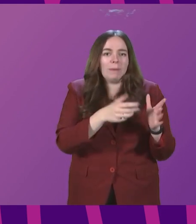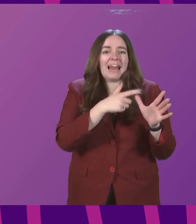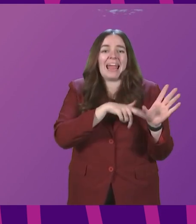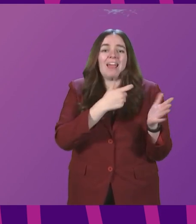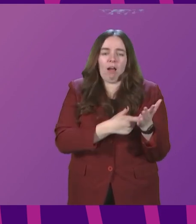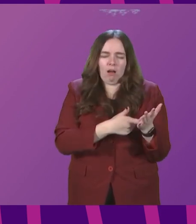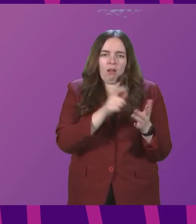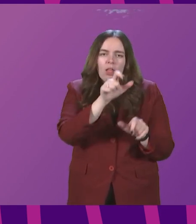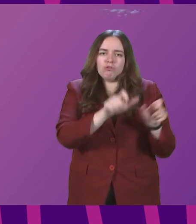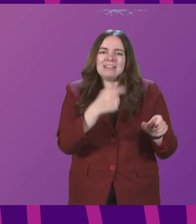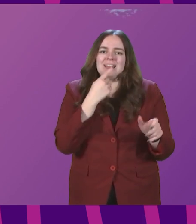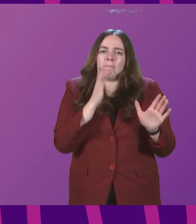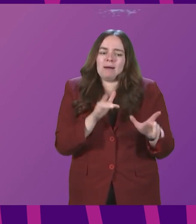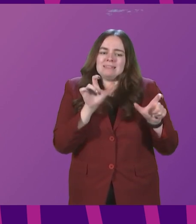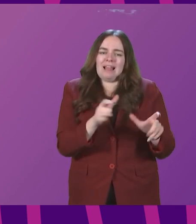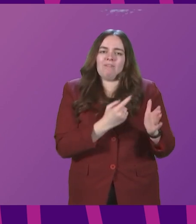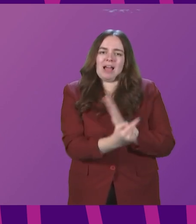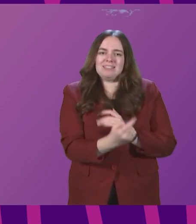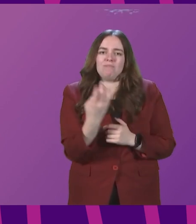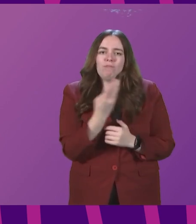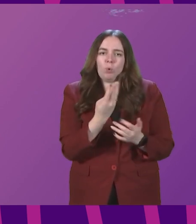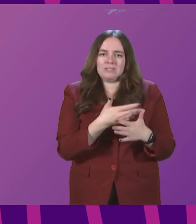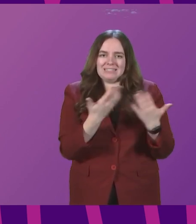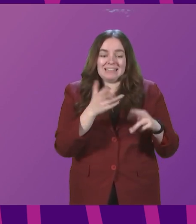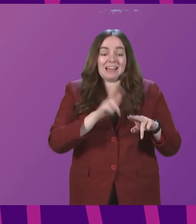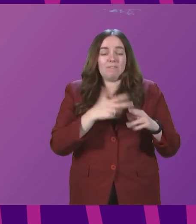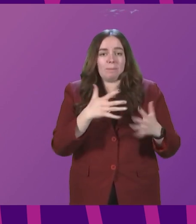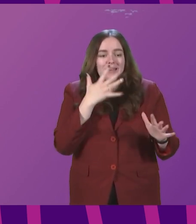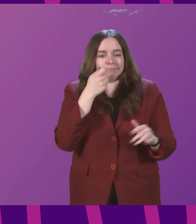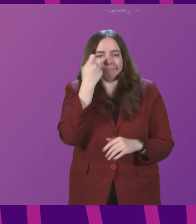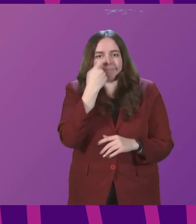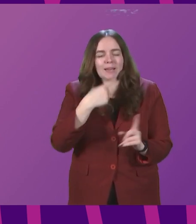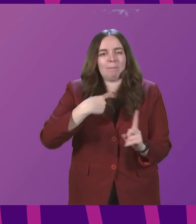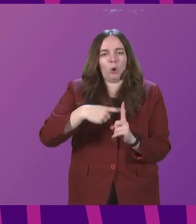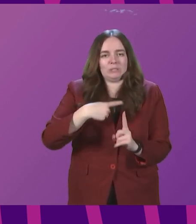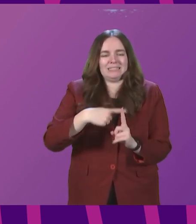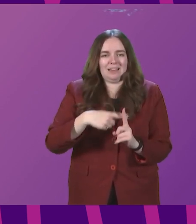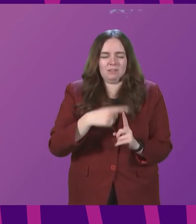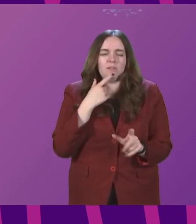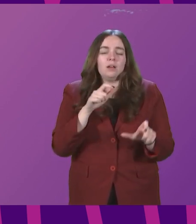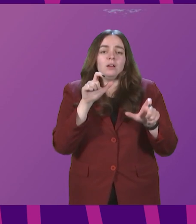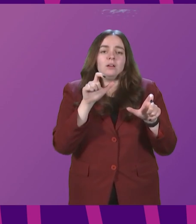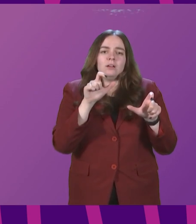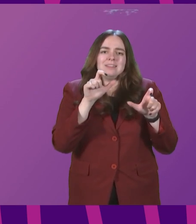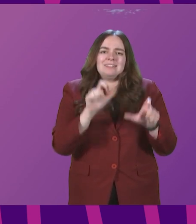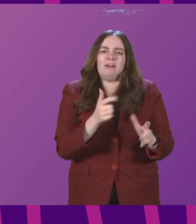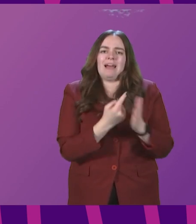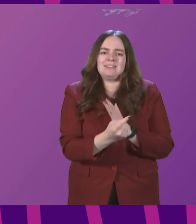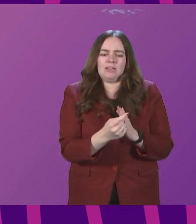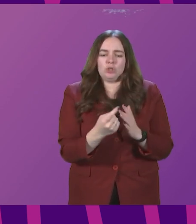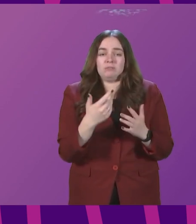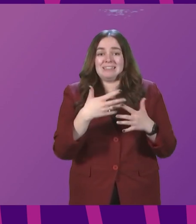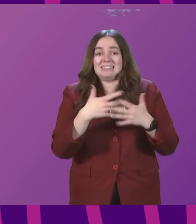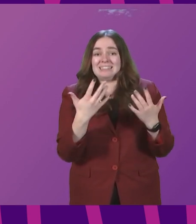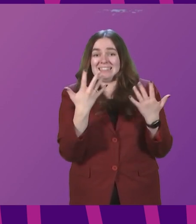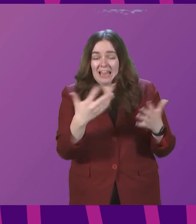told they need to self-isolate for 14 days when they're testing positive. With the self-isolation period being reduced from 10 days to 7 days,